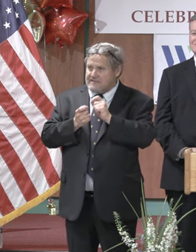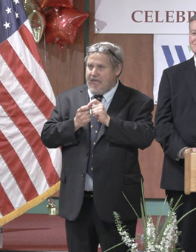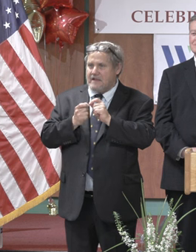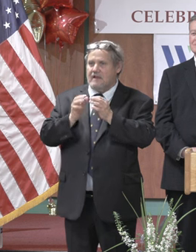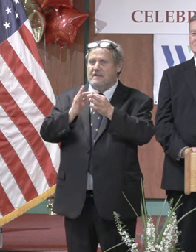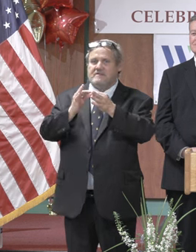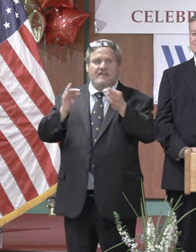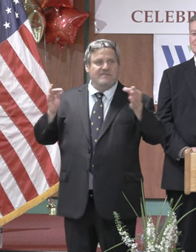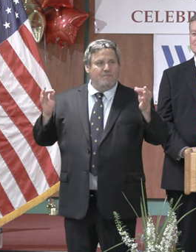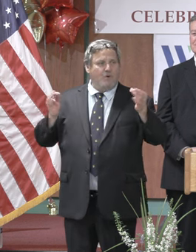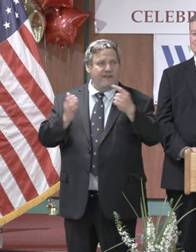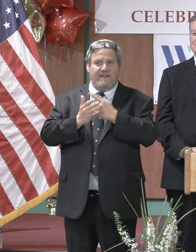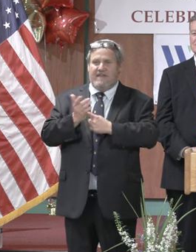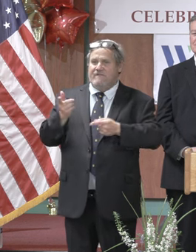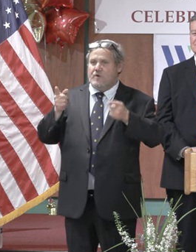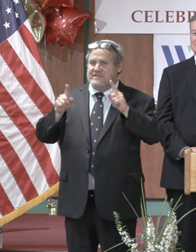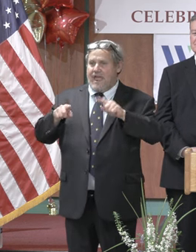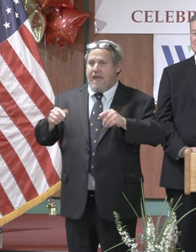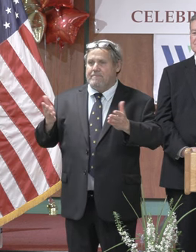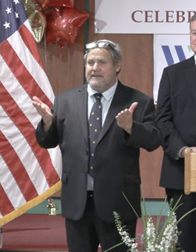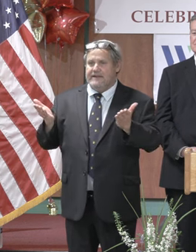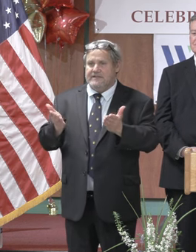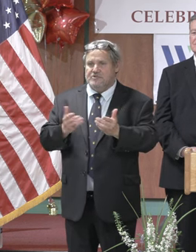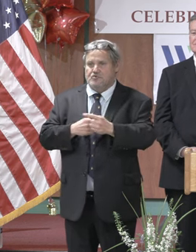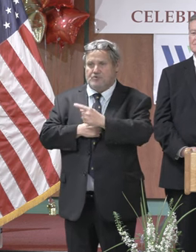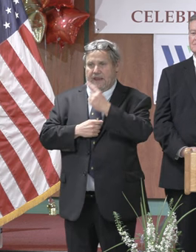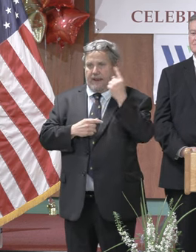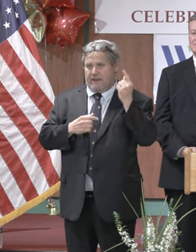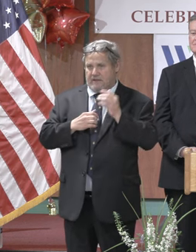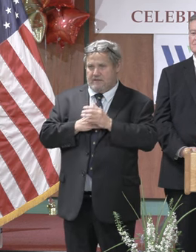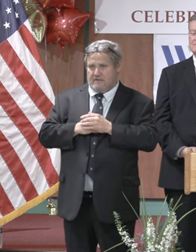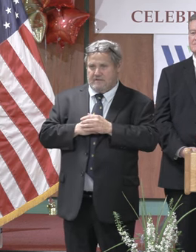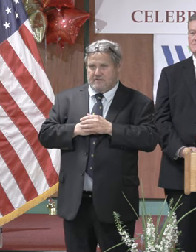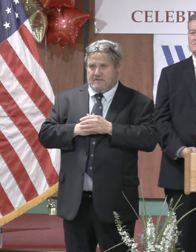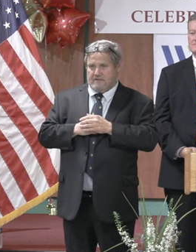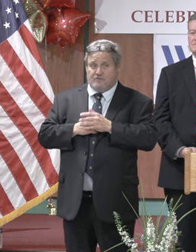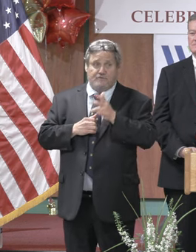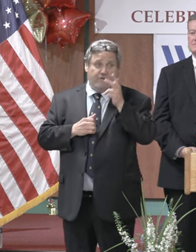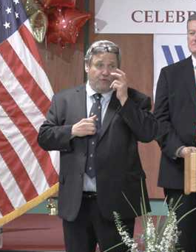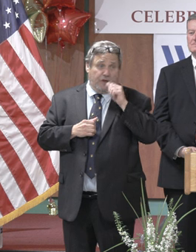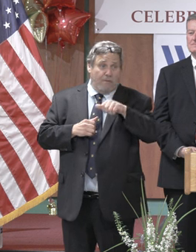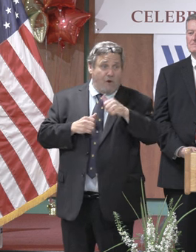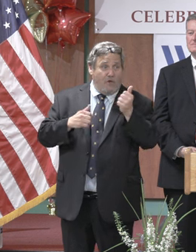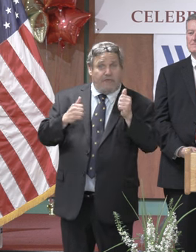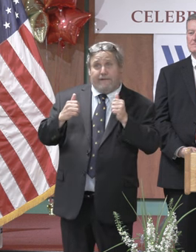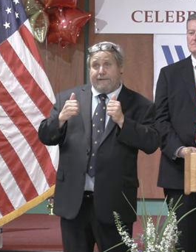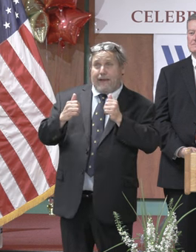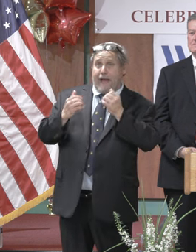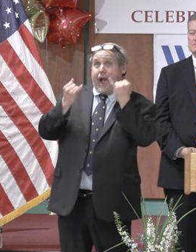and that to me is really the definition of what's happening here today